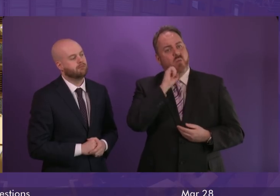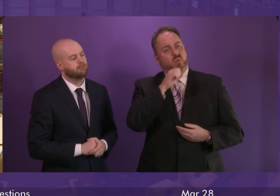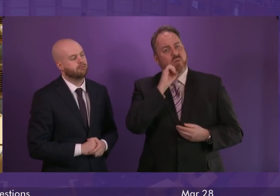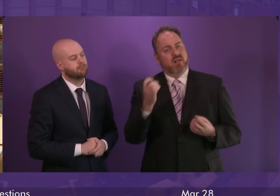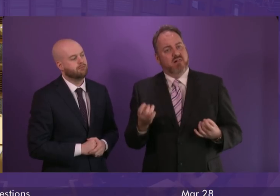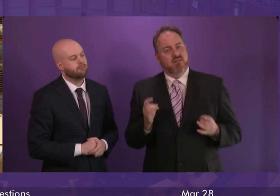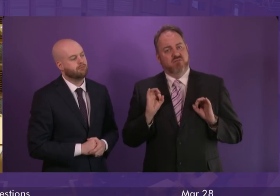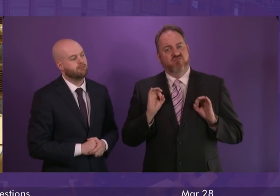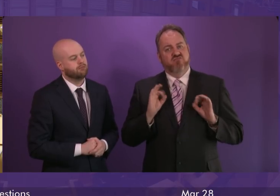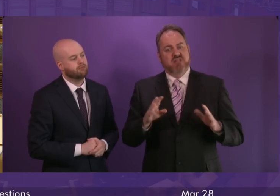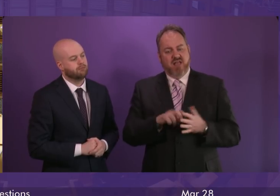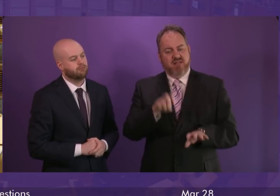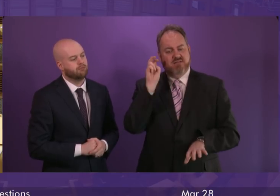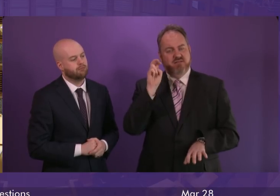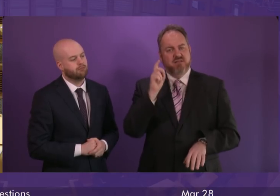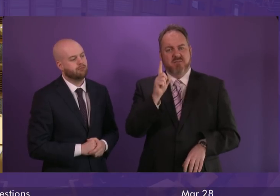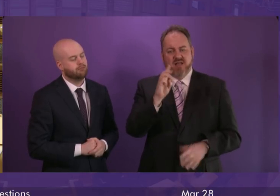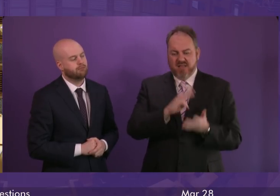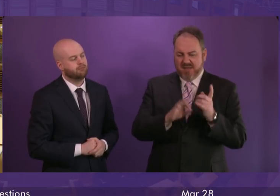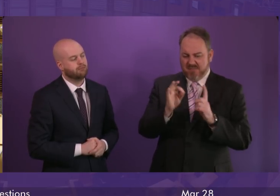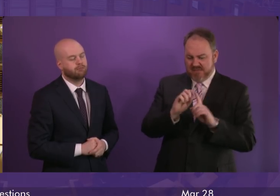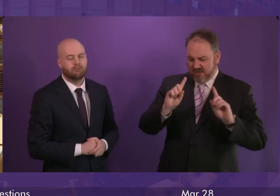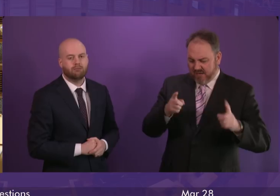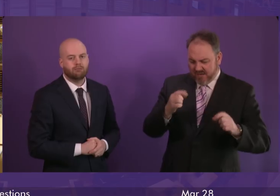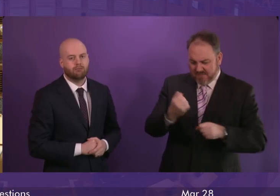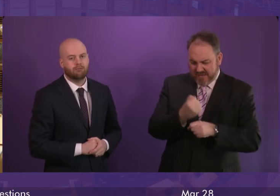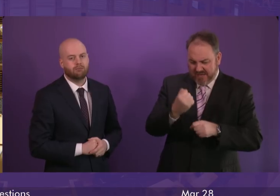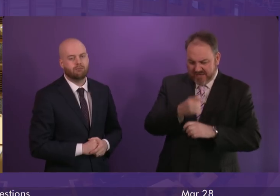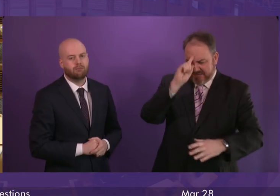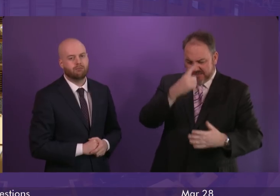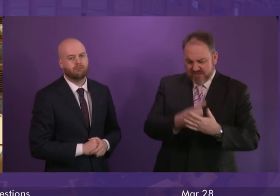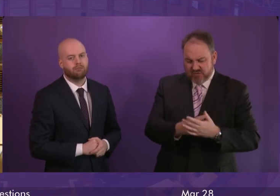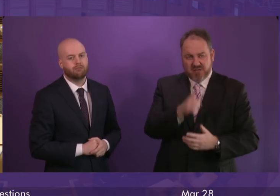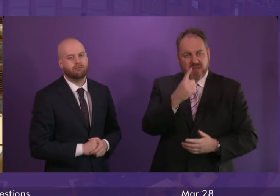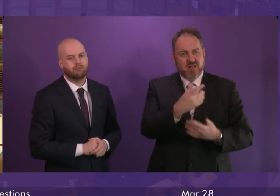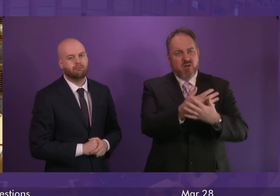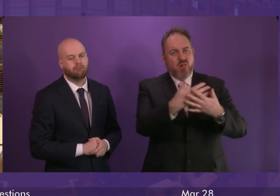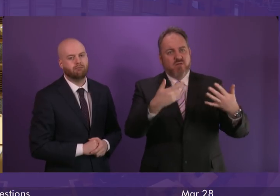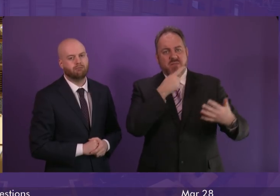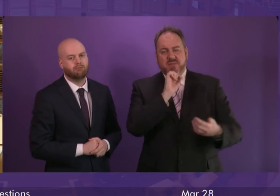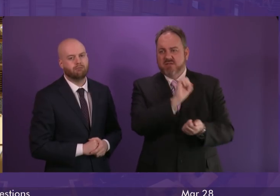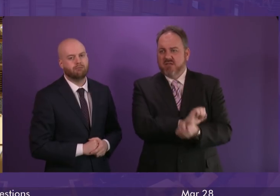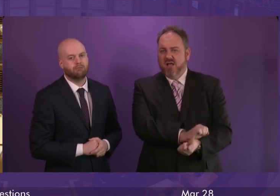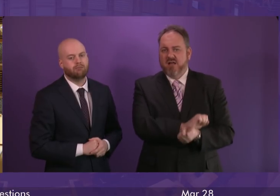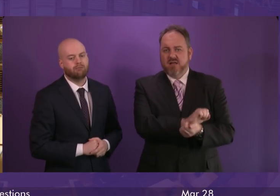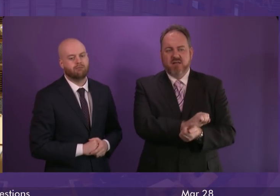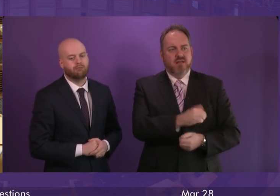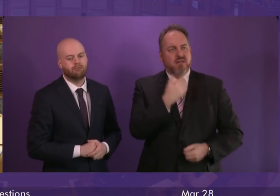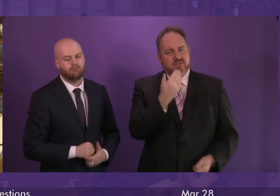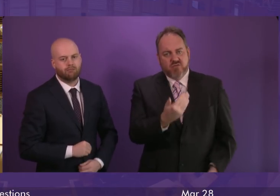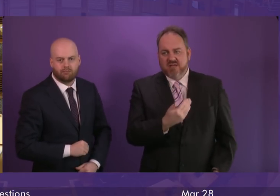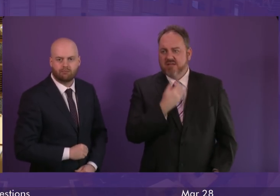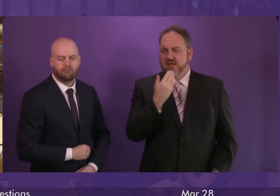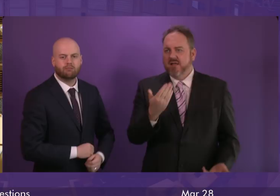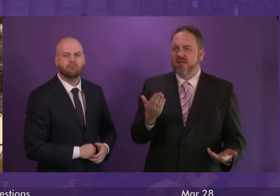But while MPs can't make a decision, too many people in the real world have no choice but day in and day out